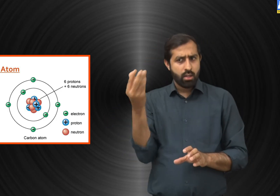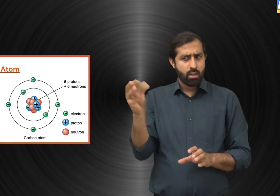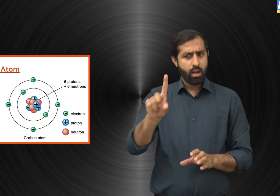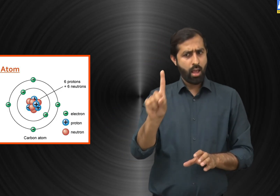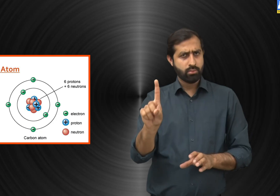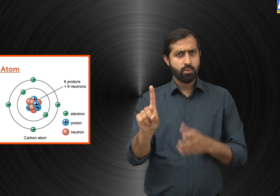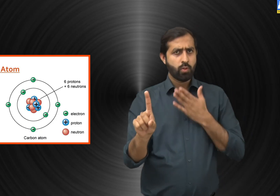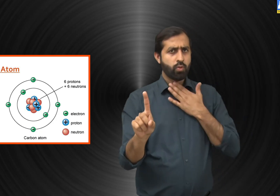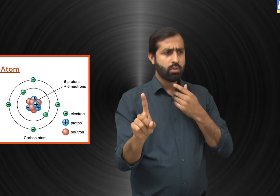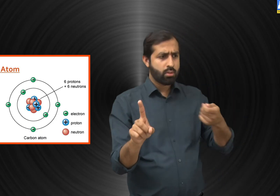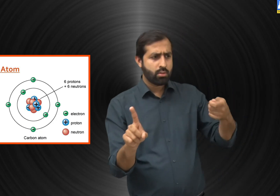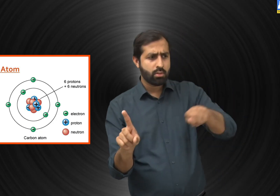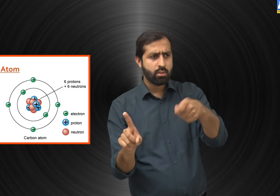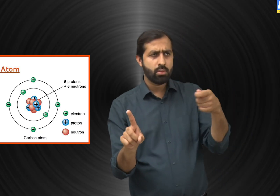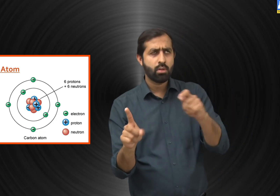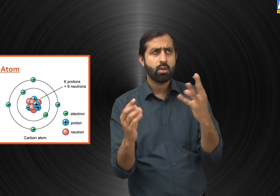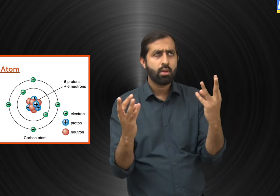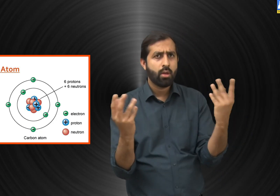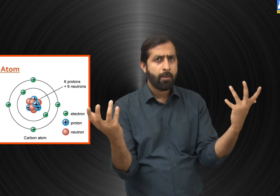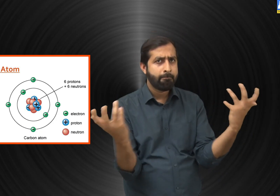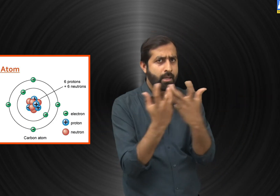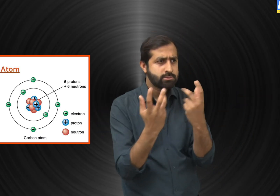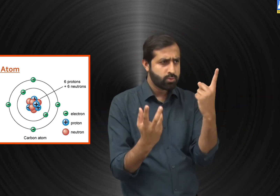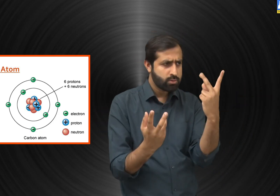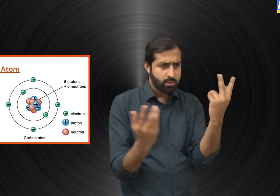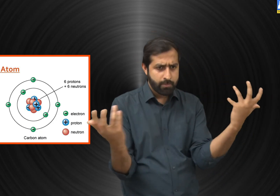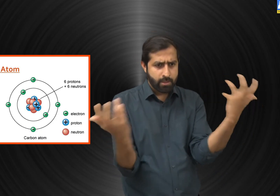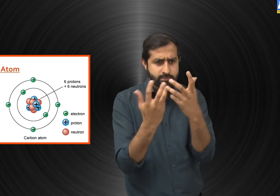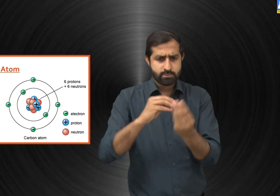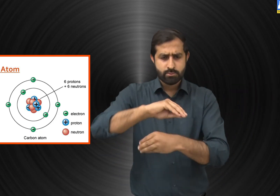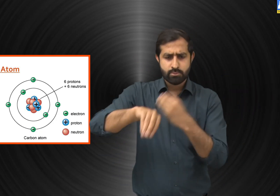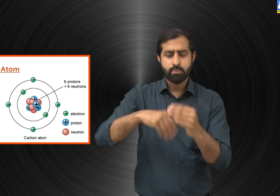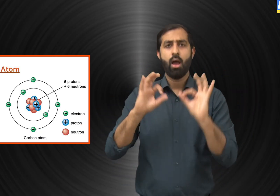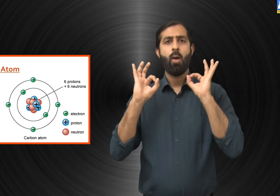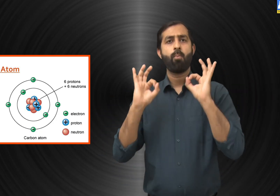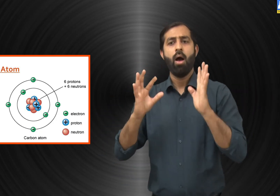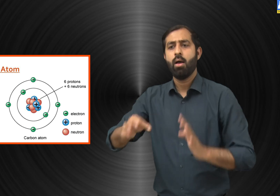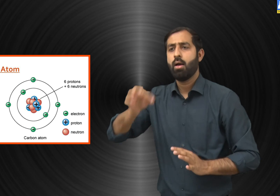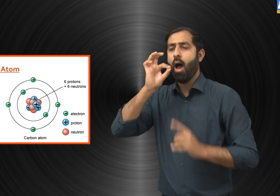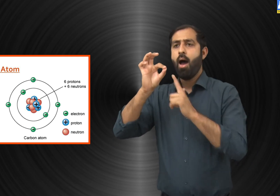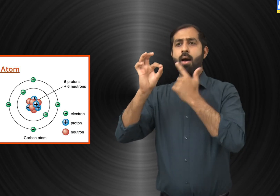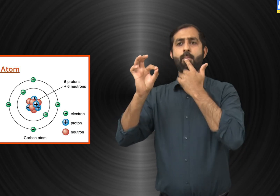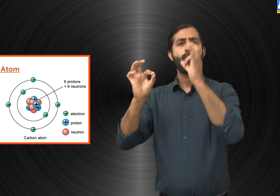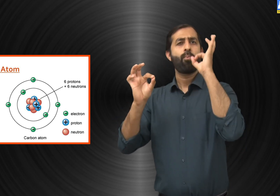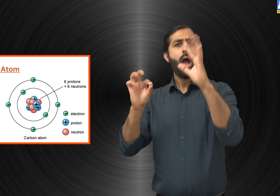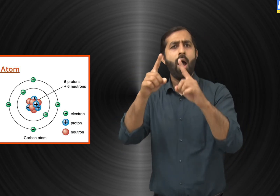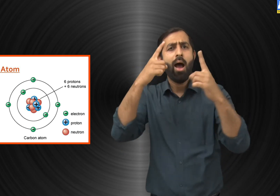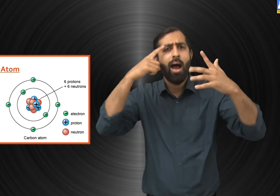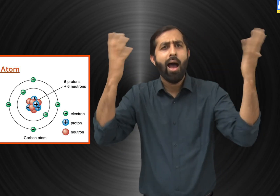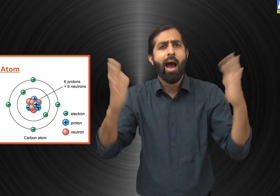then we know that how much amount of sugar is needed. If the proportion of ingredients are balanced, then we prepare